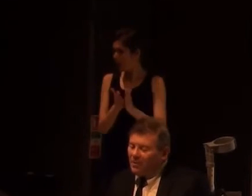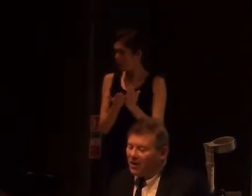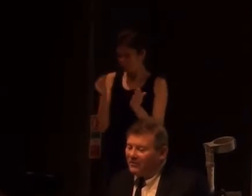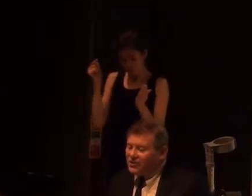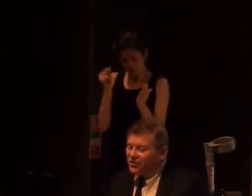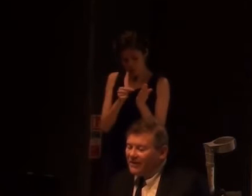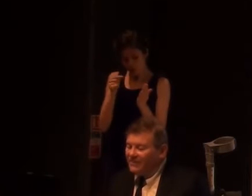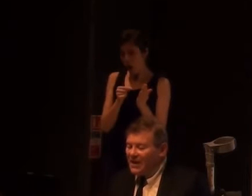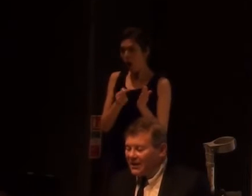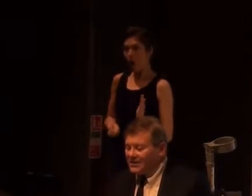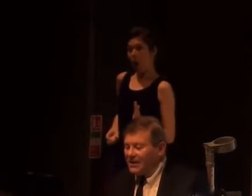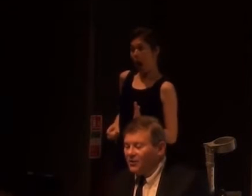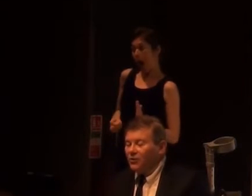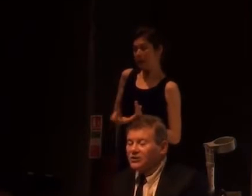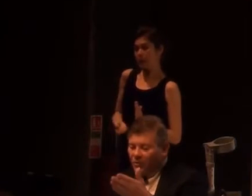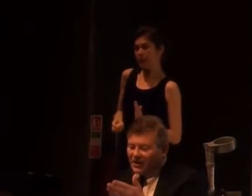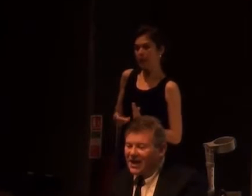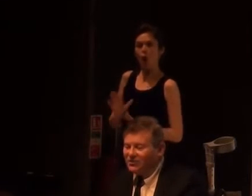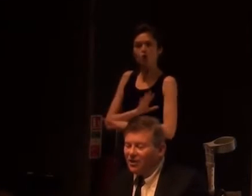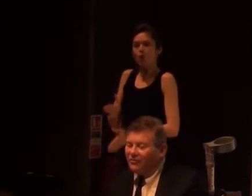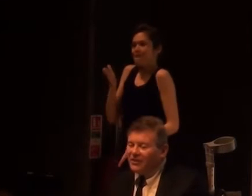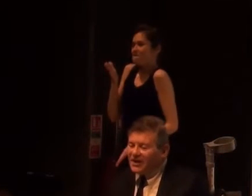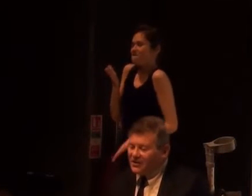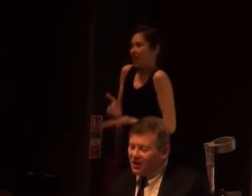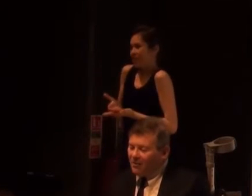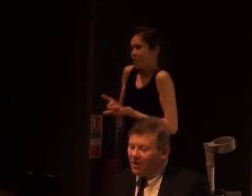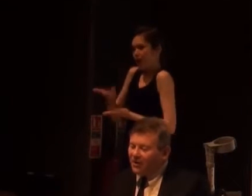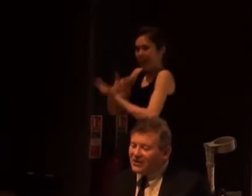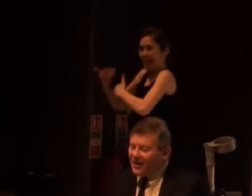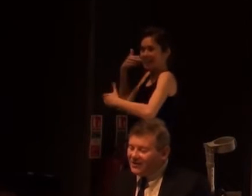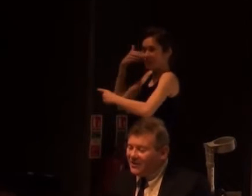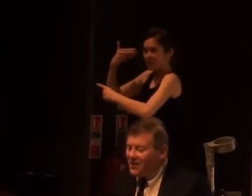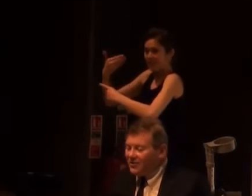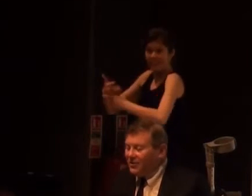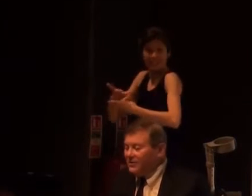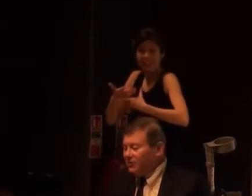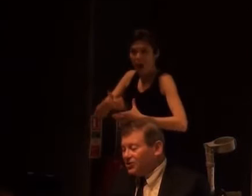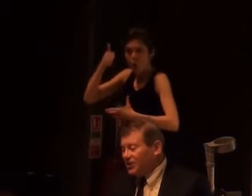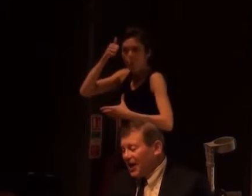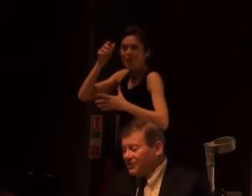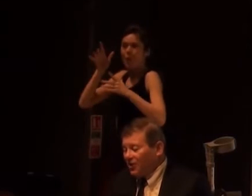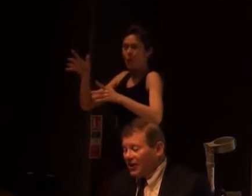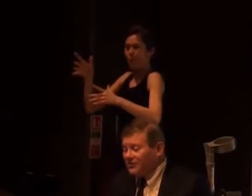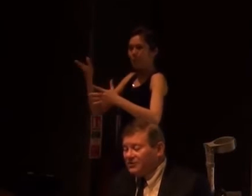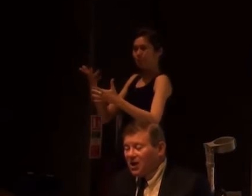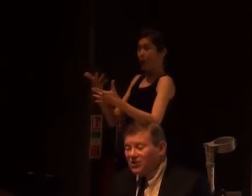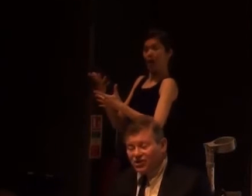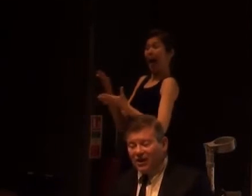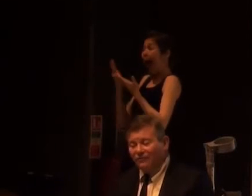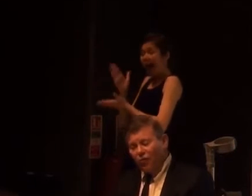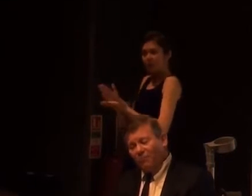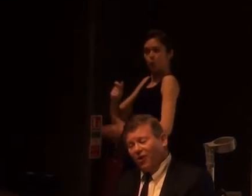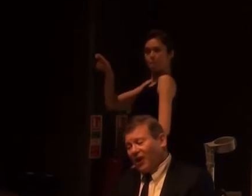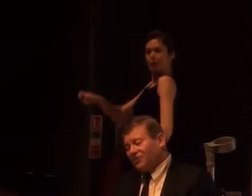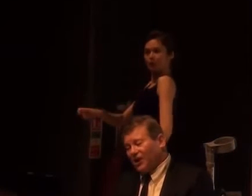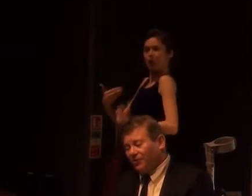that were not part of history. Yes, it looks, and we can now tell from the Leicester car park skeleton, that Richard did have scoliosis. But as a